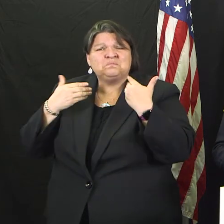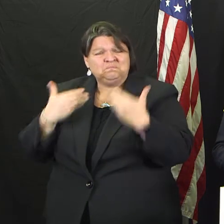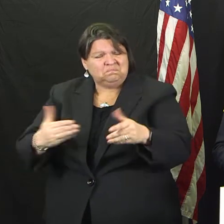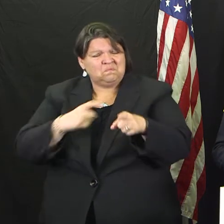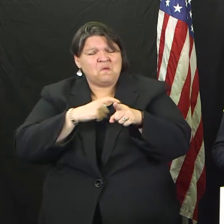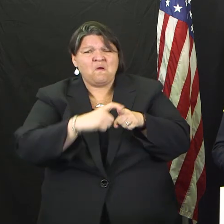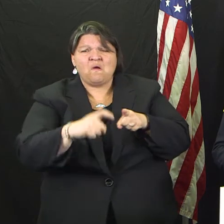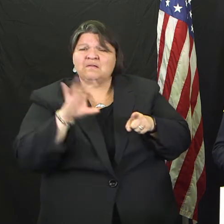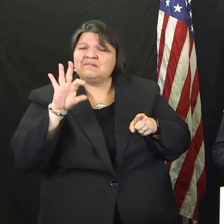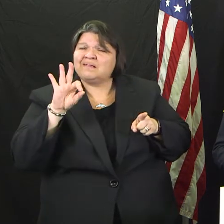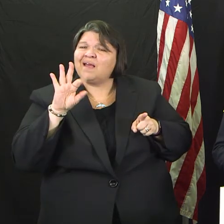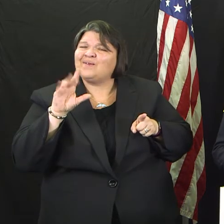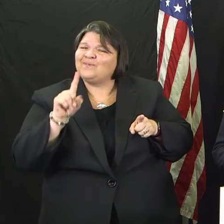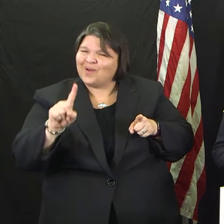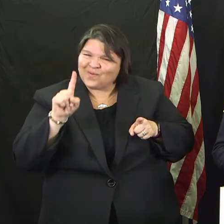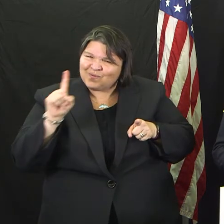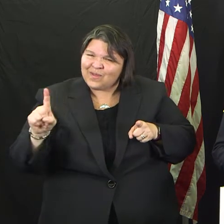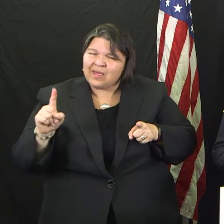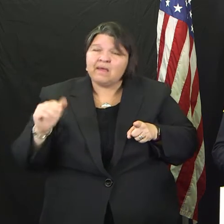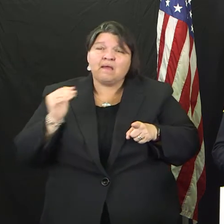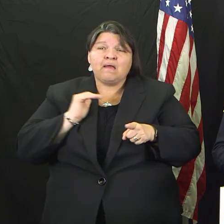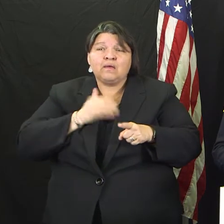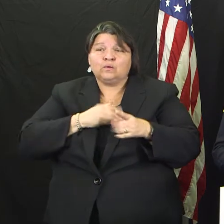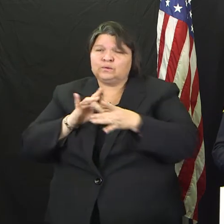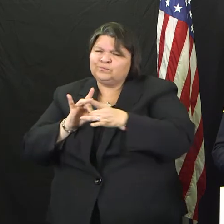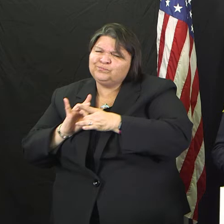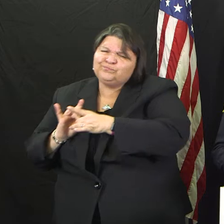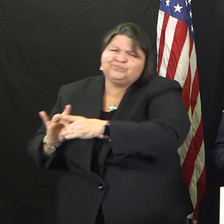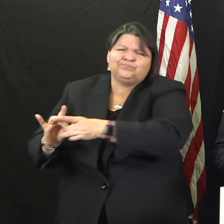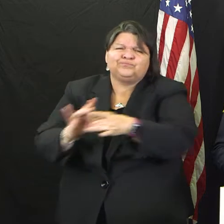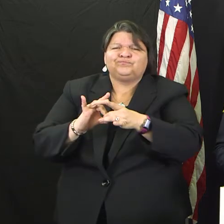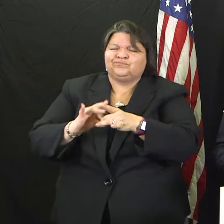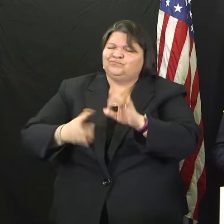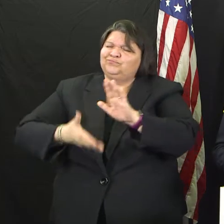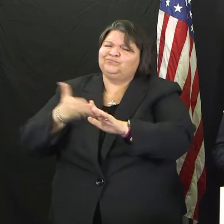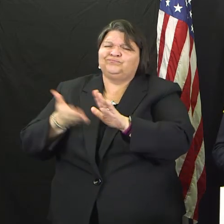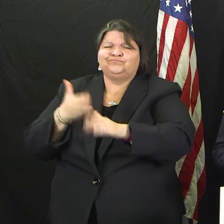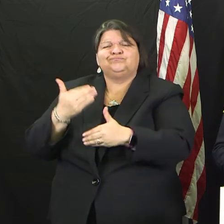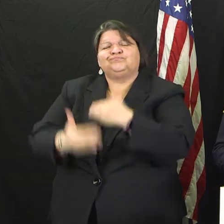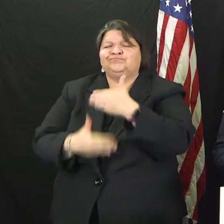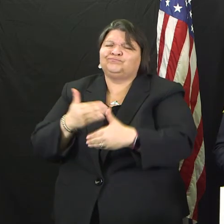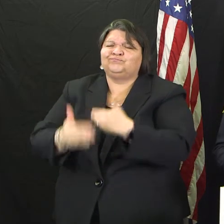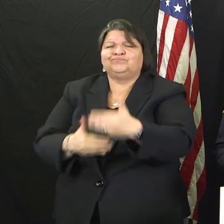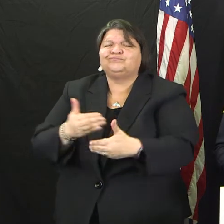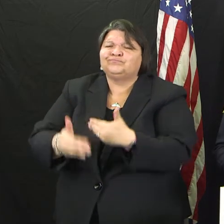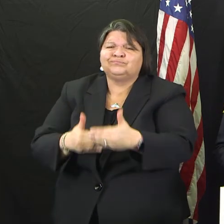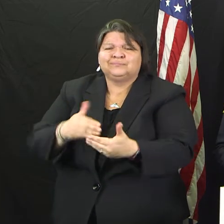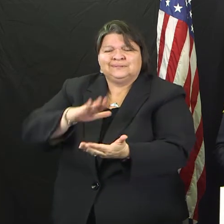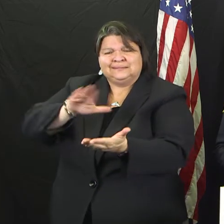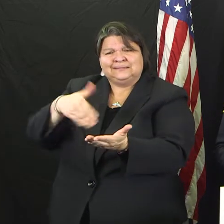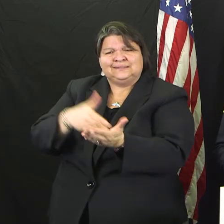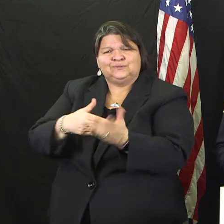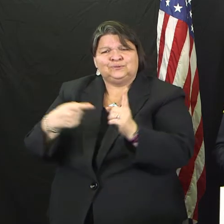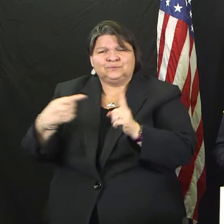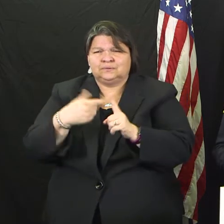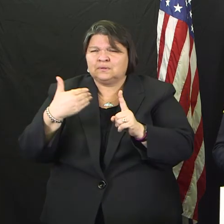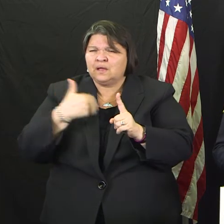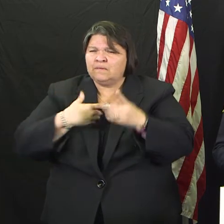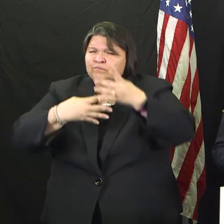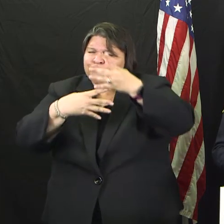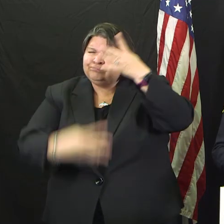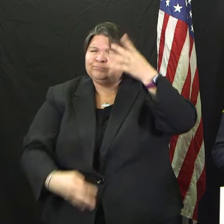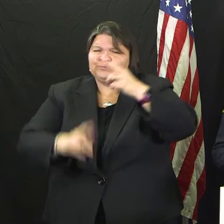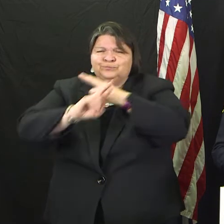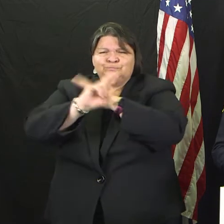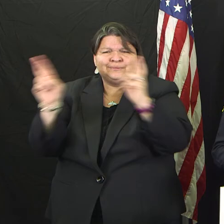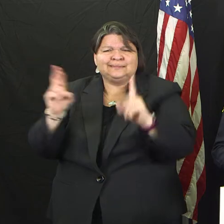Operations Center has been staffed with members from just about every city department, as well as partners from the county, Texas Department of